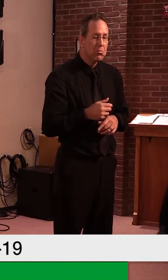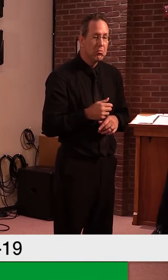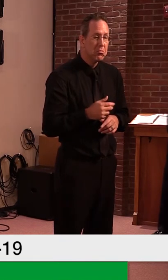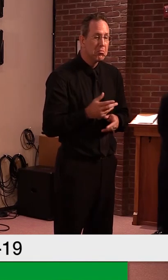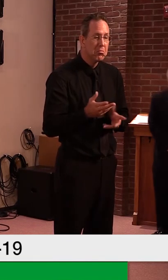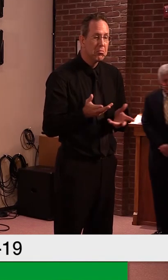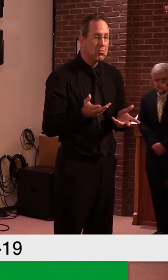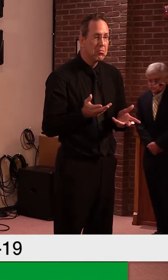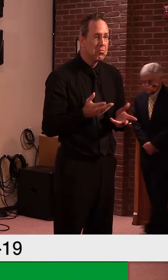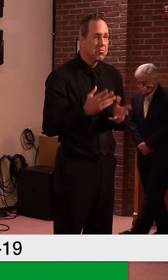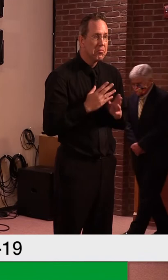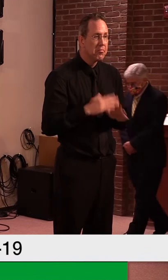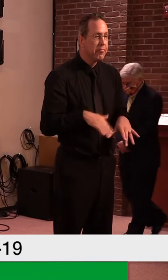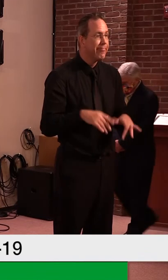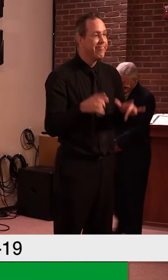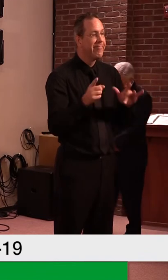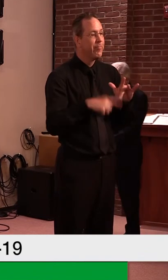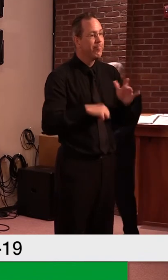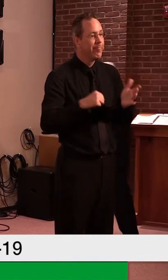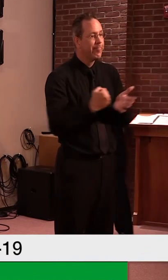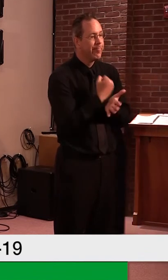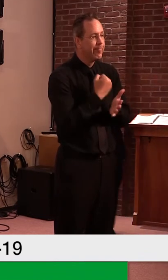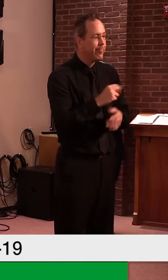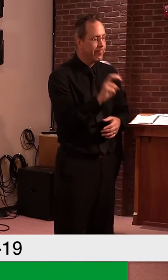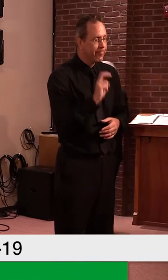All right. We'll go to Aaron at VT Digger.